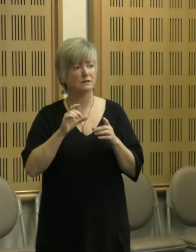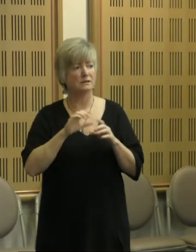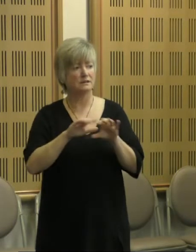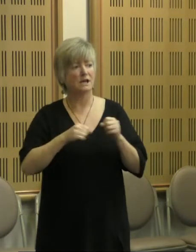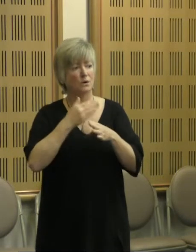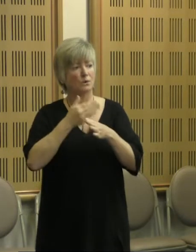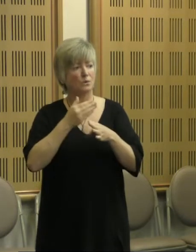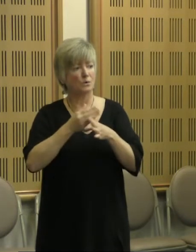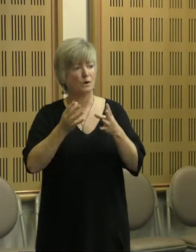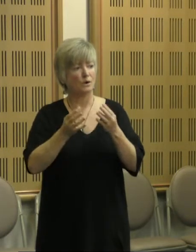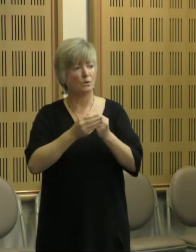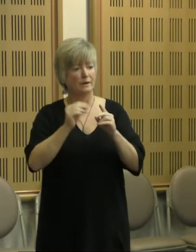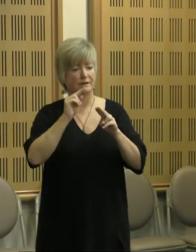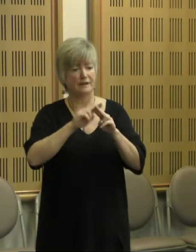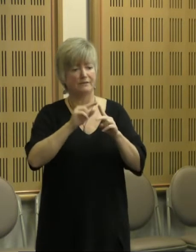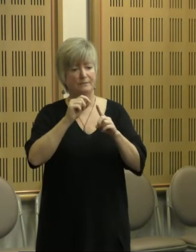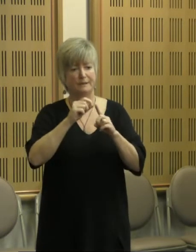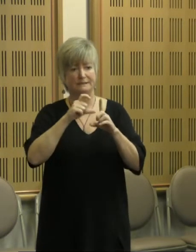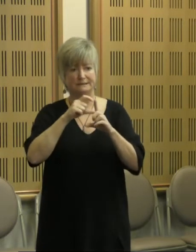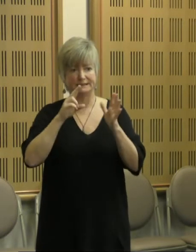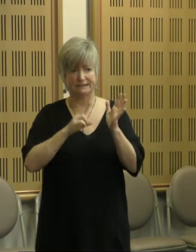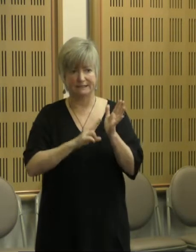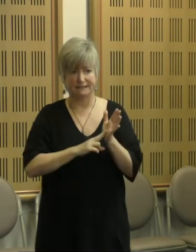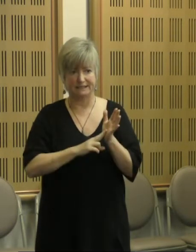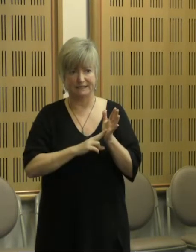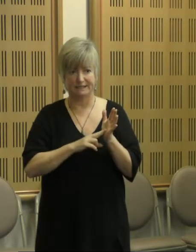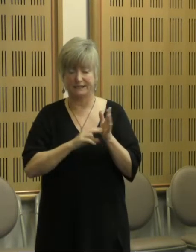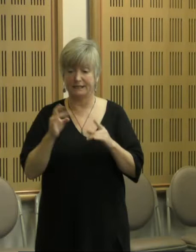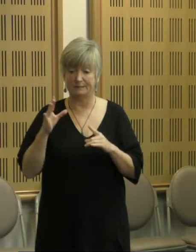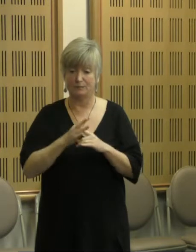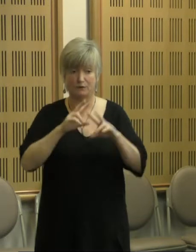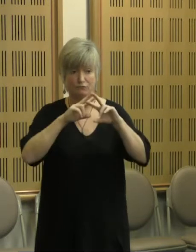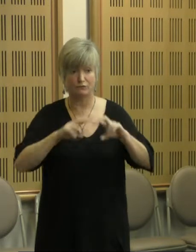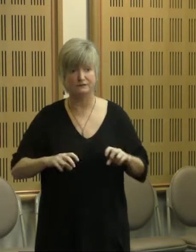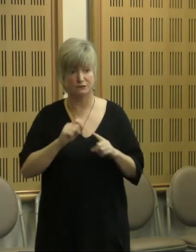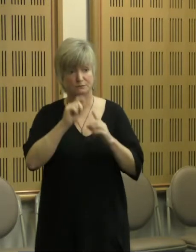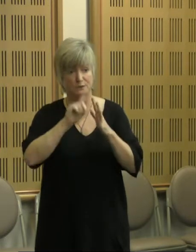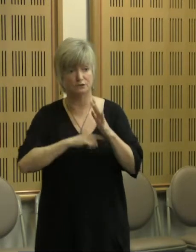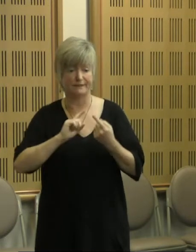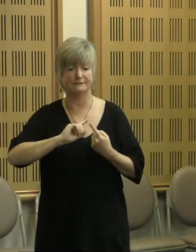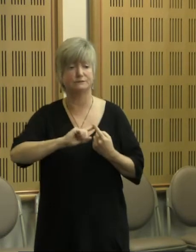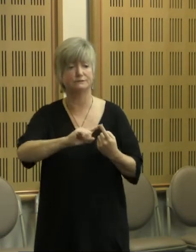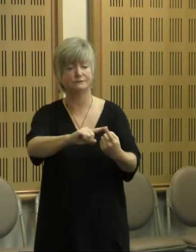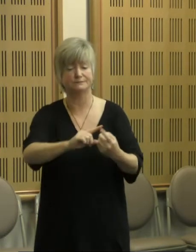with FPDN and his very important research project which is ongoing.